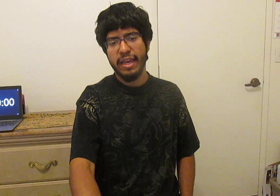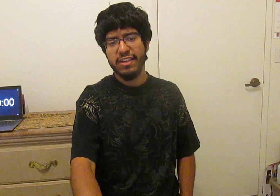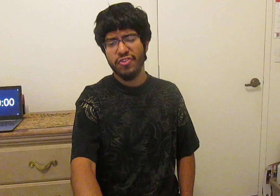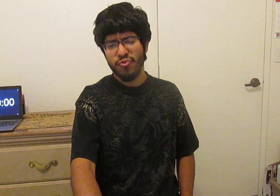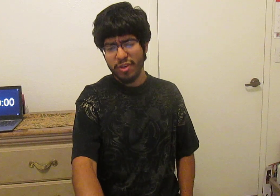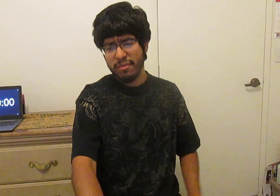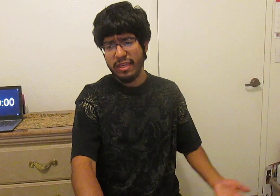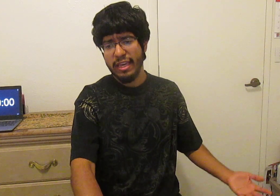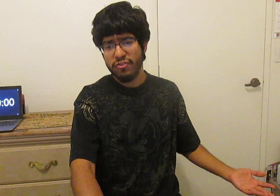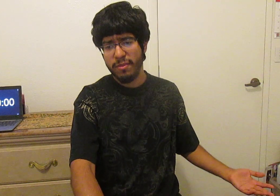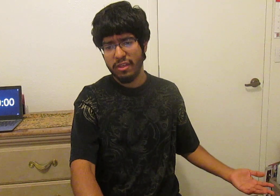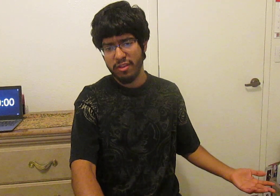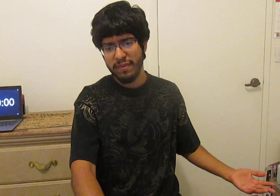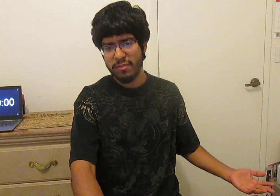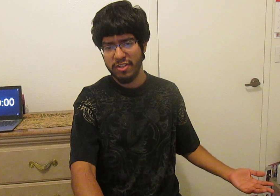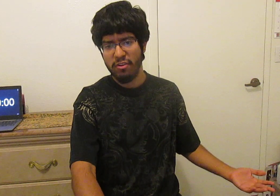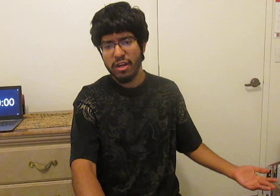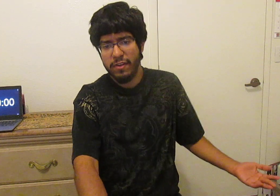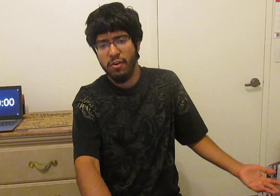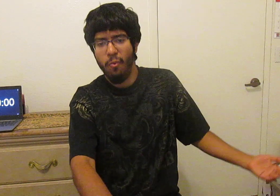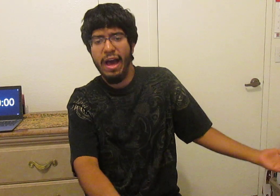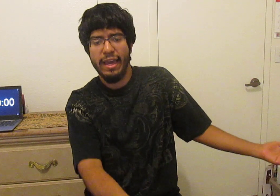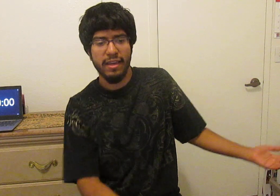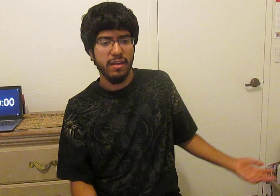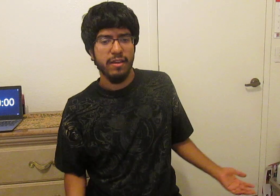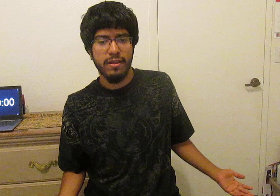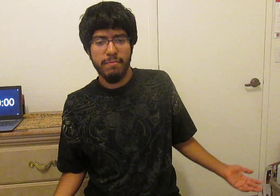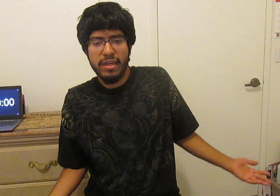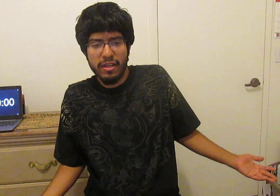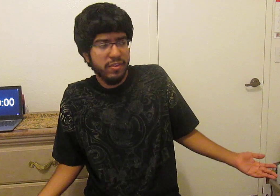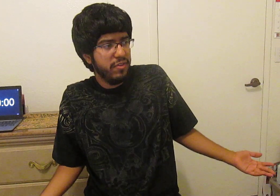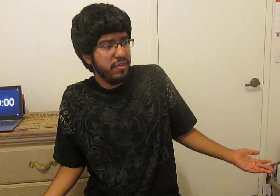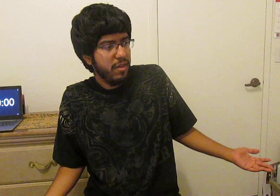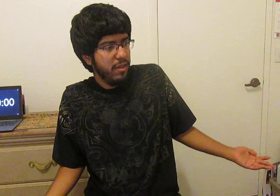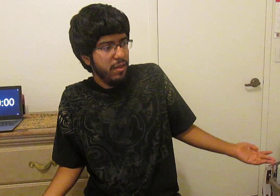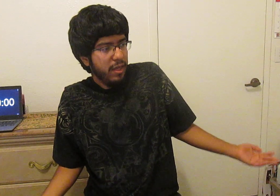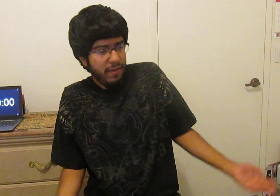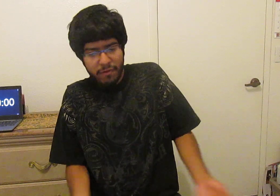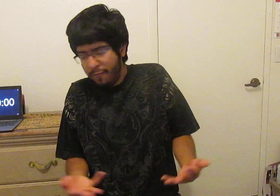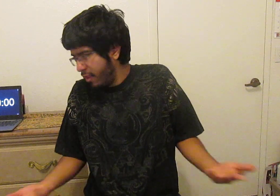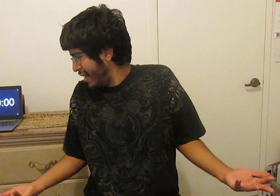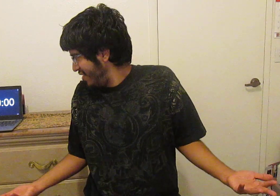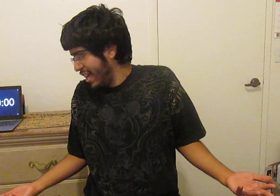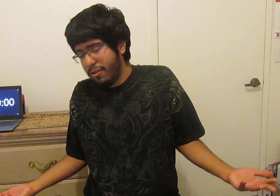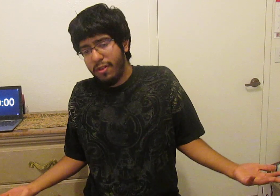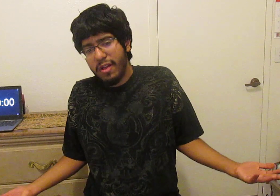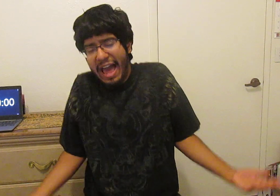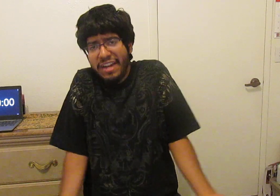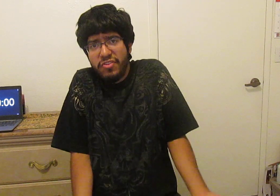extremely extremely aggressive against my channel I don't even know why because if any of y'all follow my channel actually